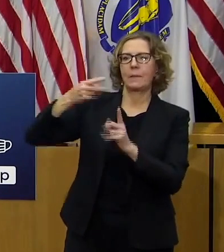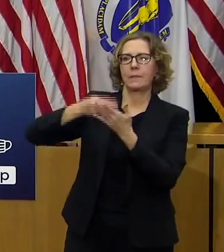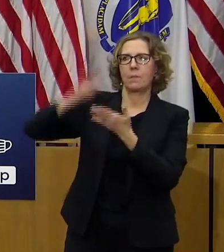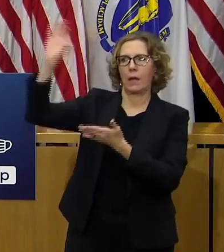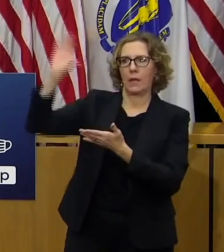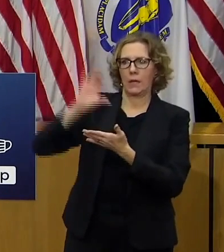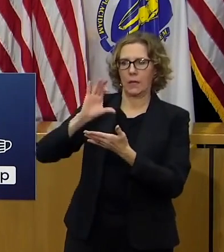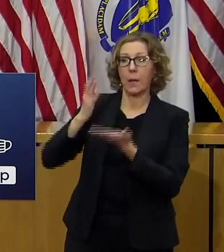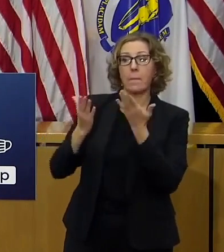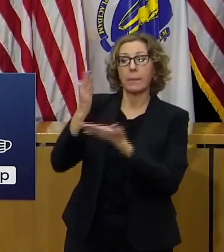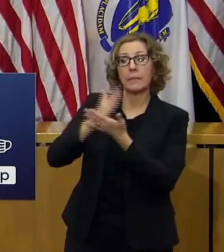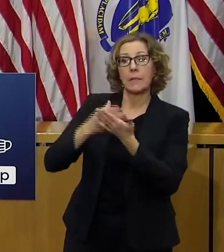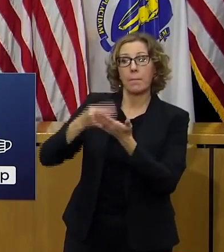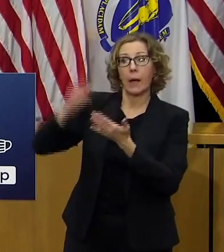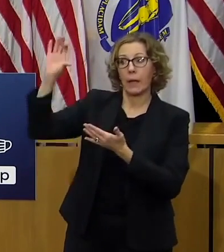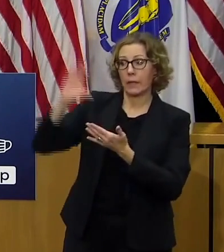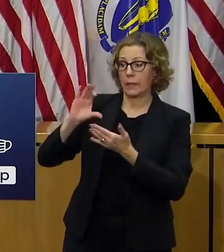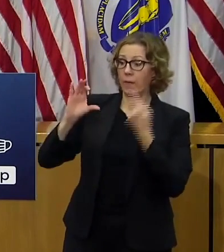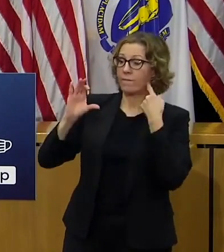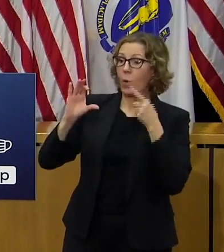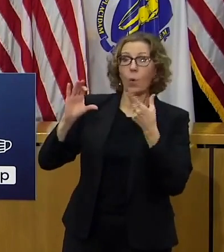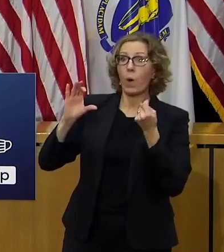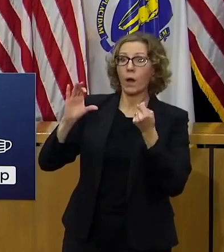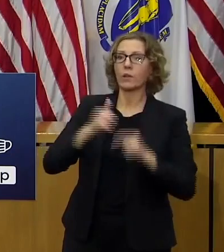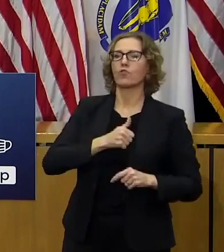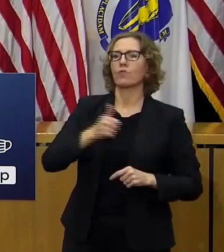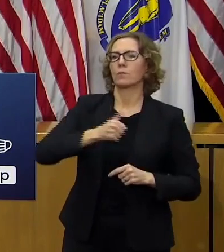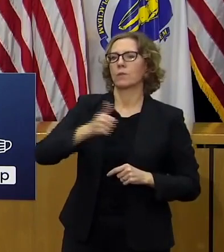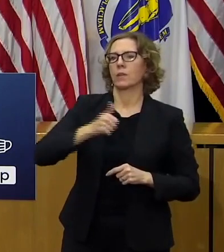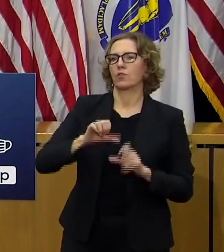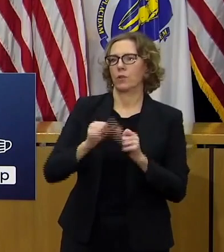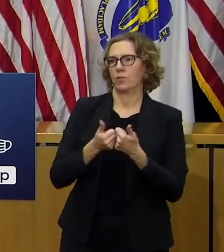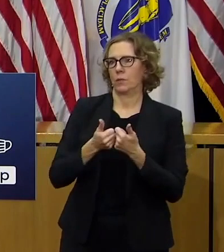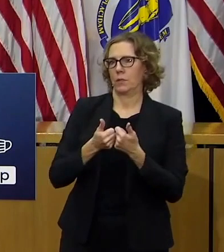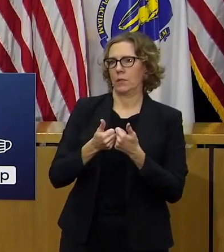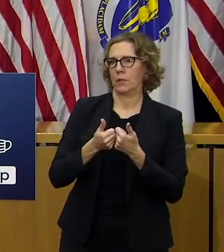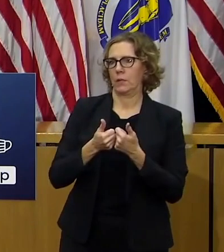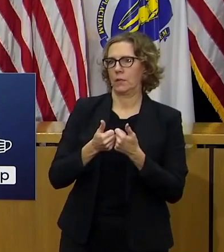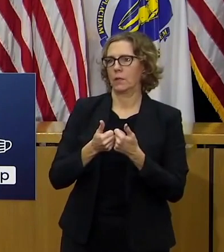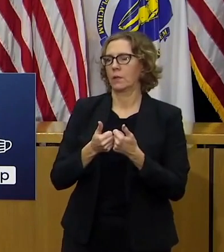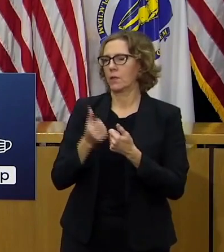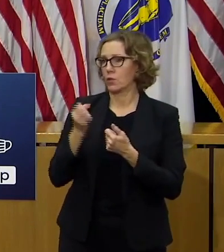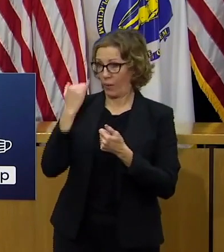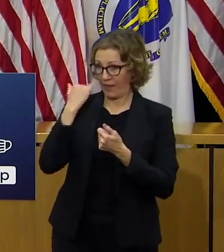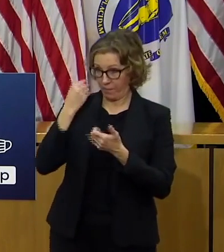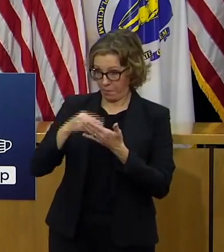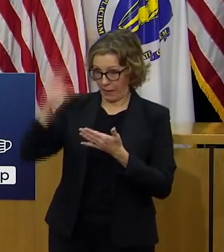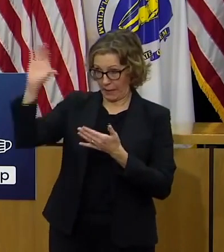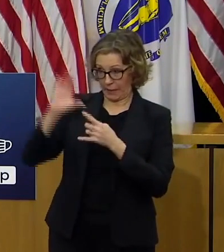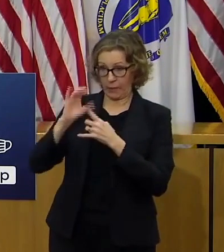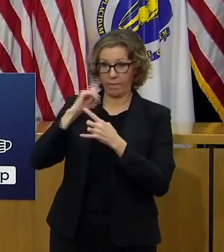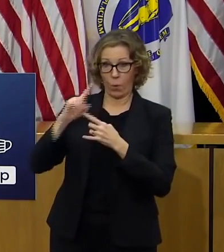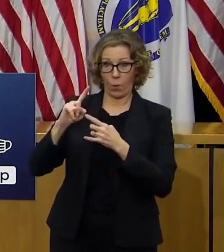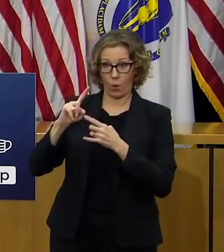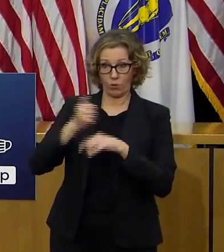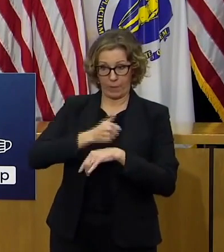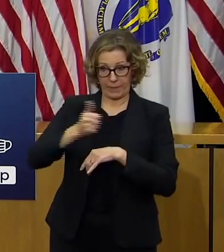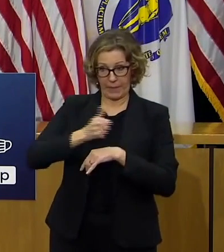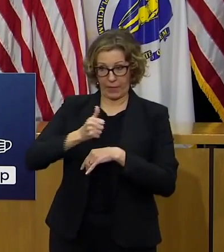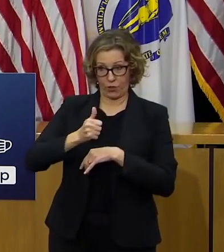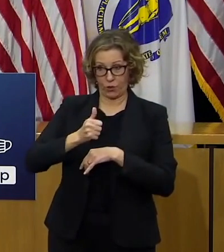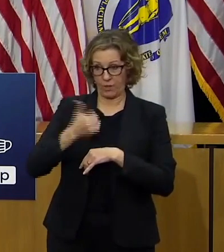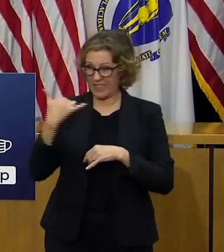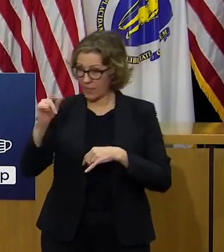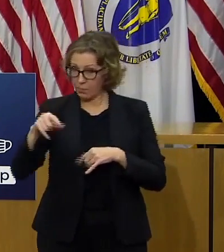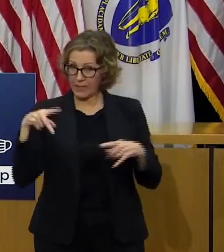day period i think raising